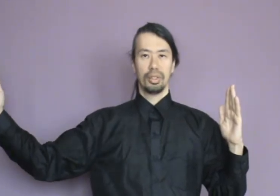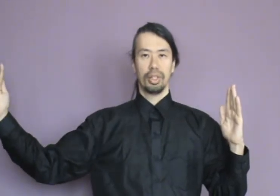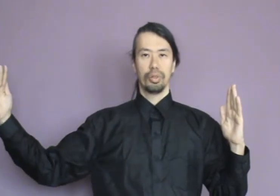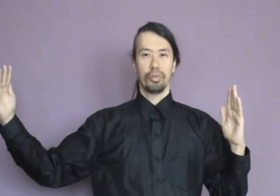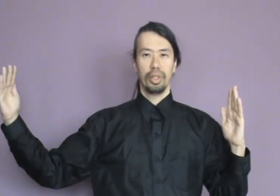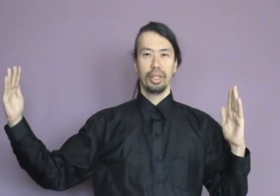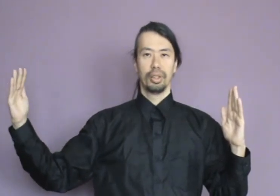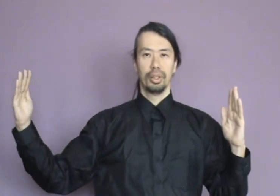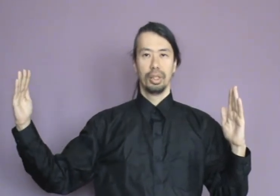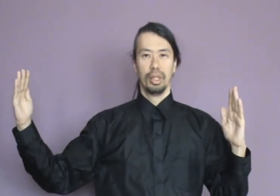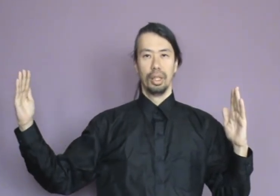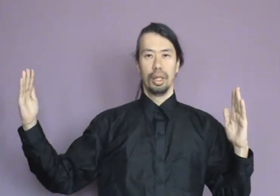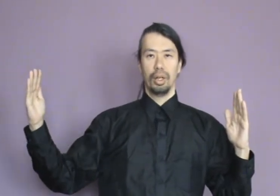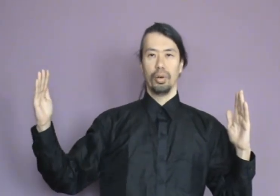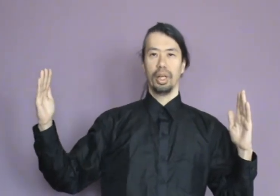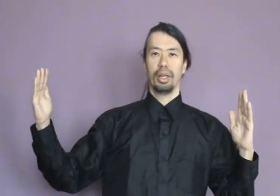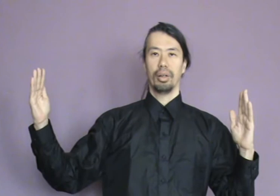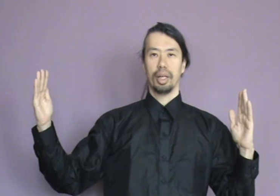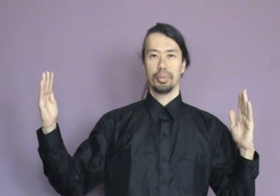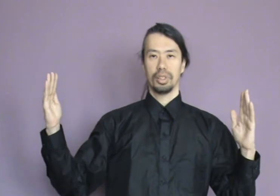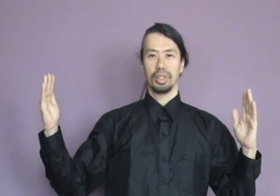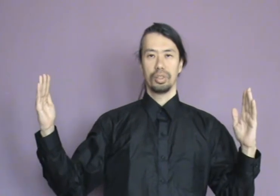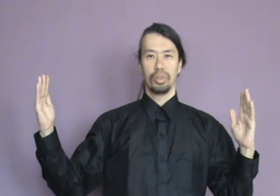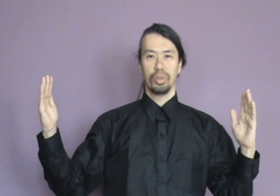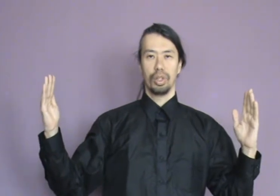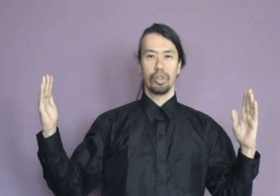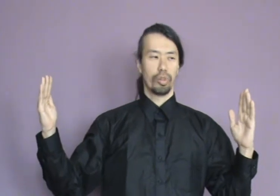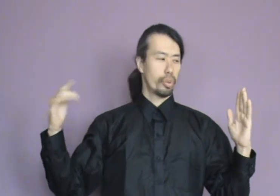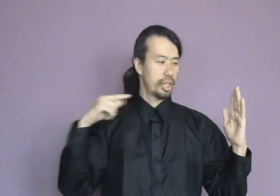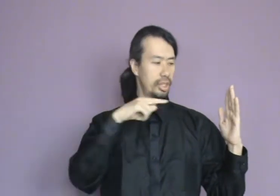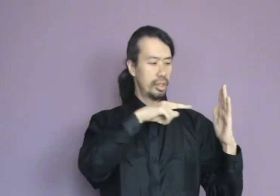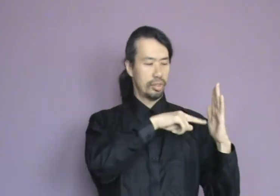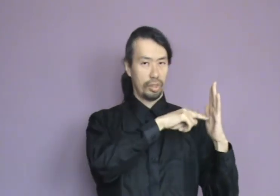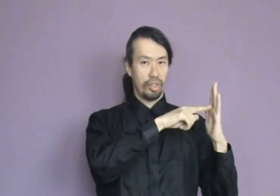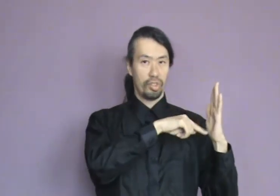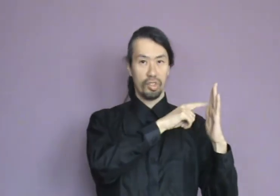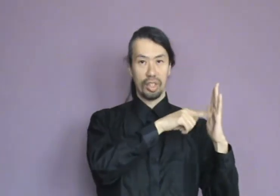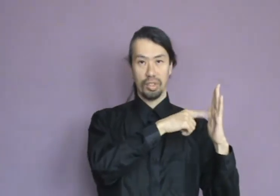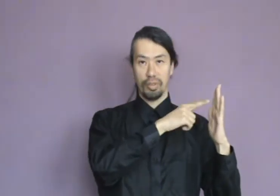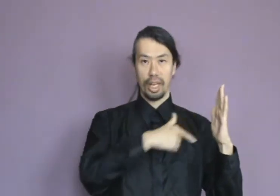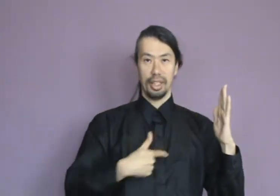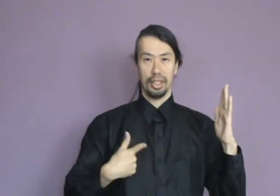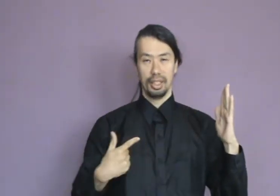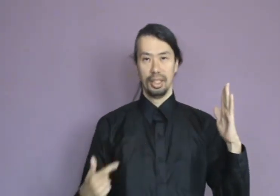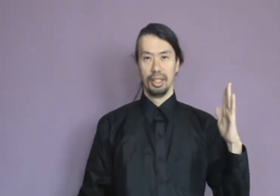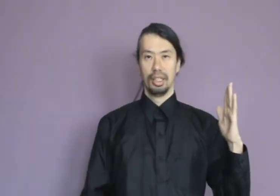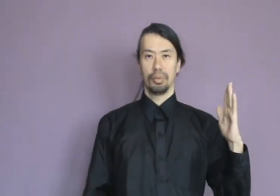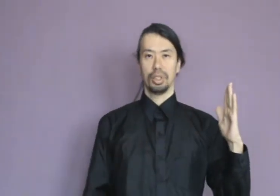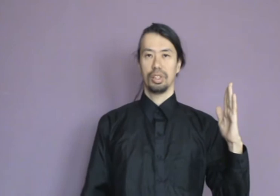and try to feel, oh, here I'm starting to notice a pressure. So this is the sensitive hand, which you just